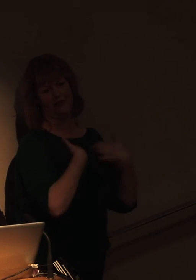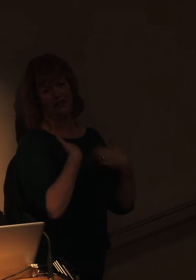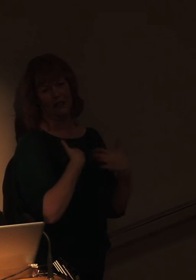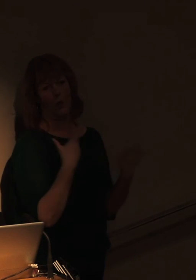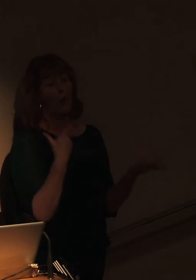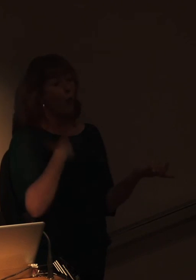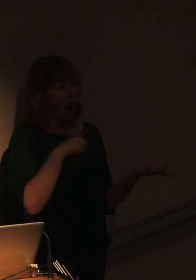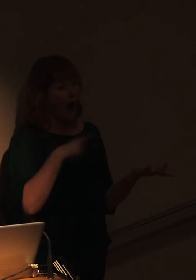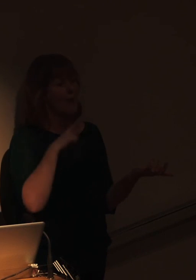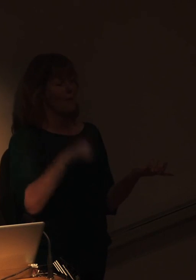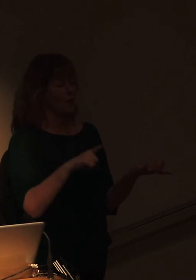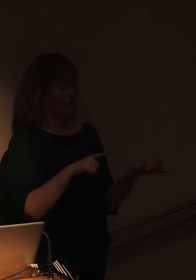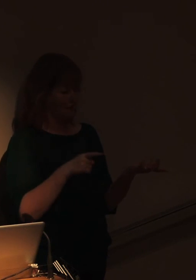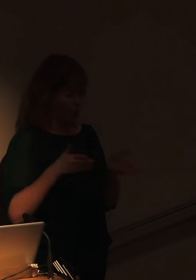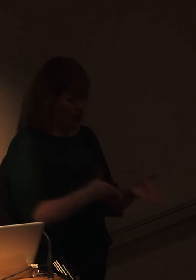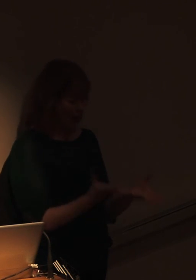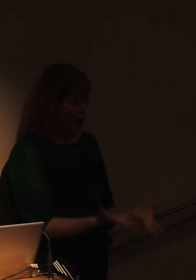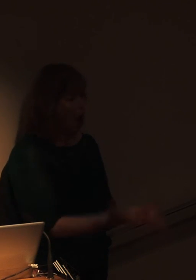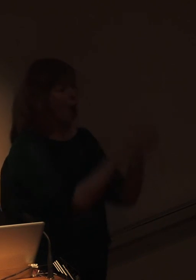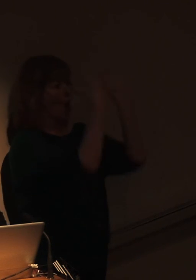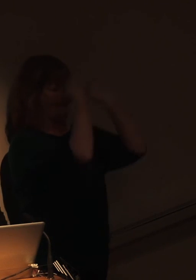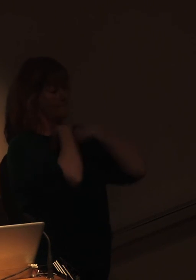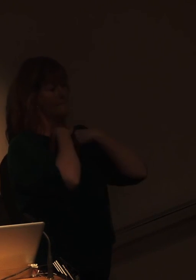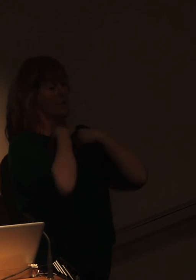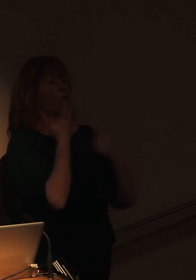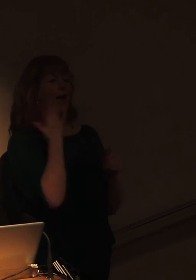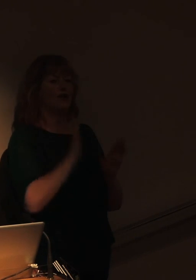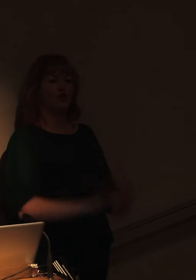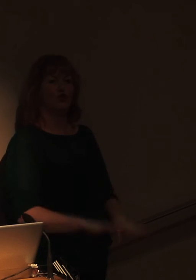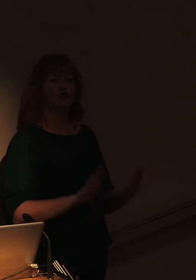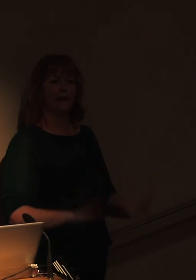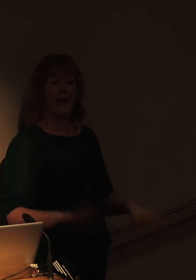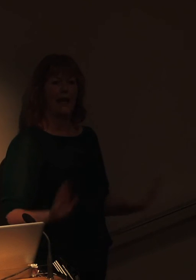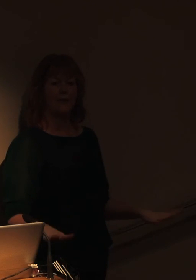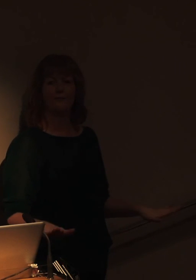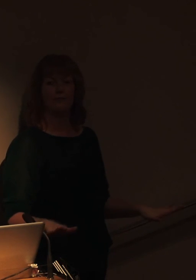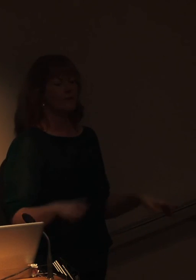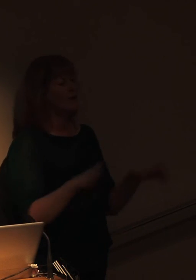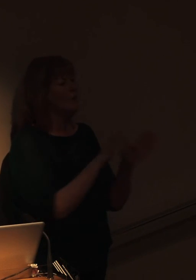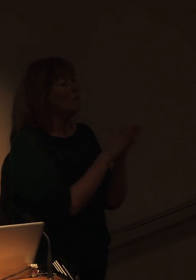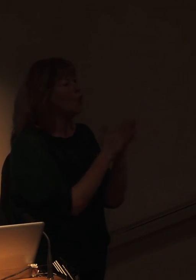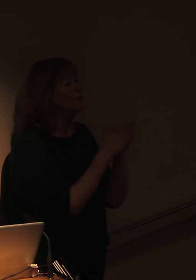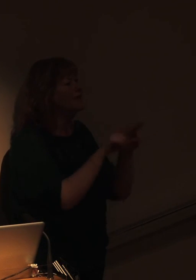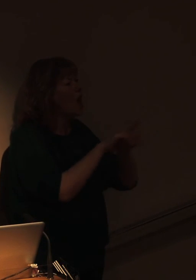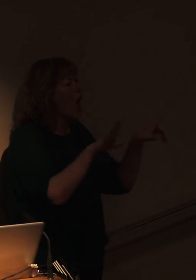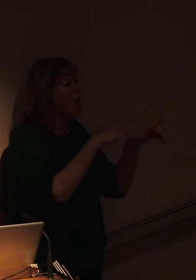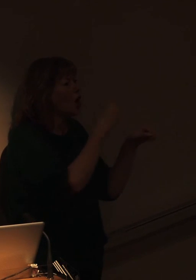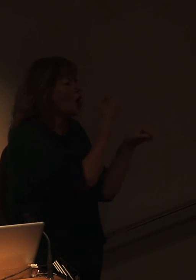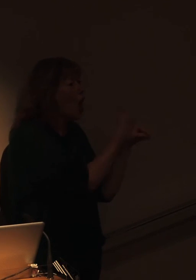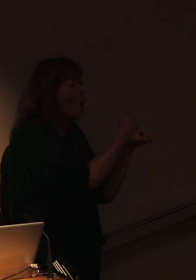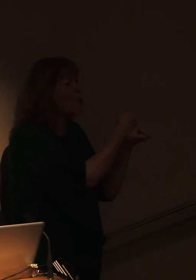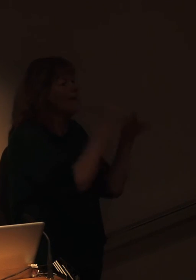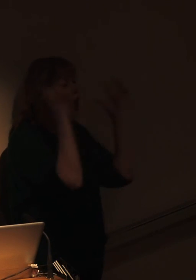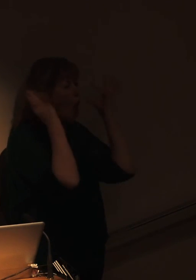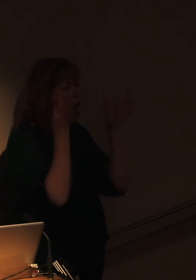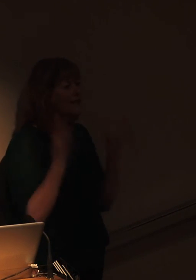we were programmed when we were kids. That's when books like Goldilocks and The Three Bears and Where the